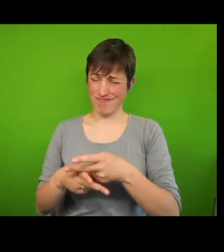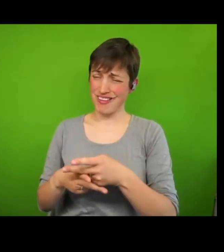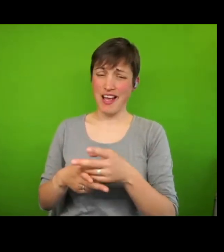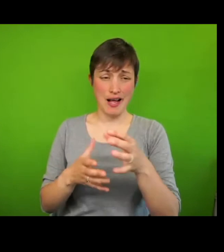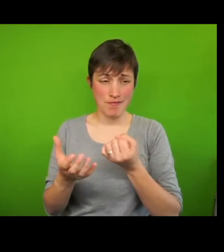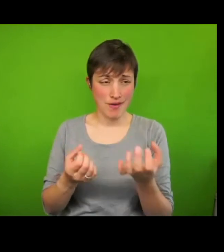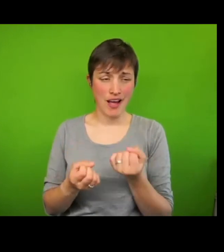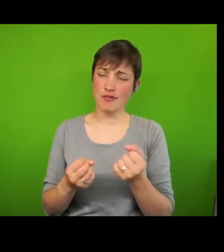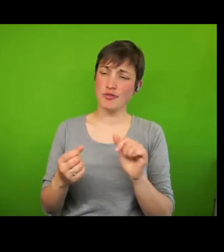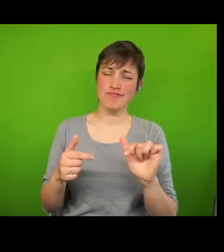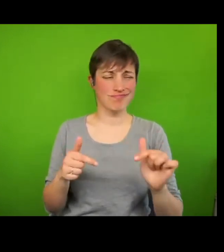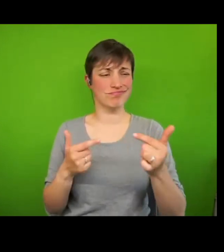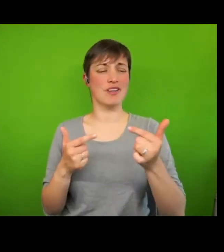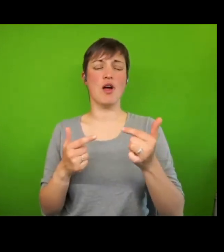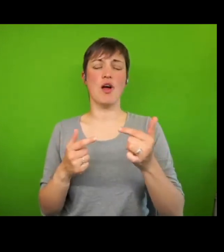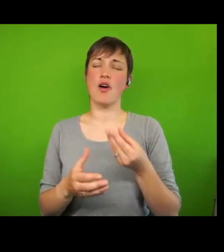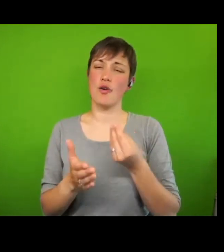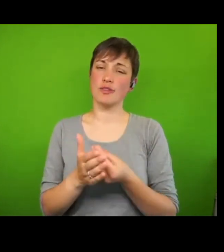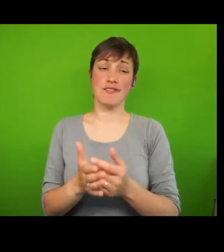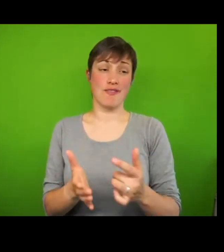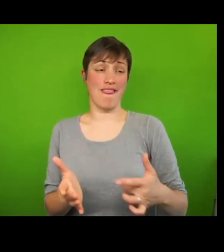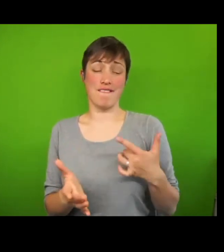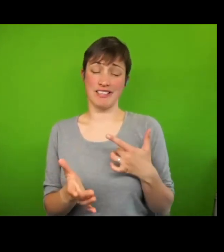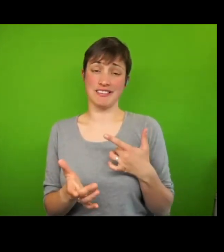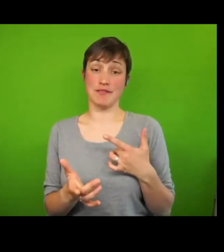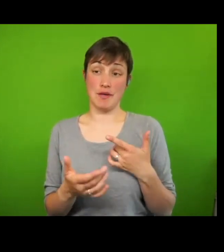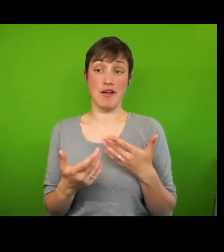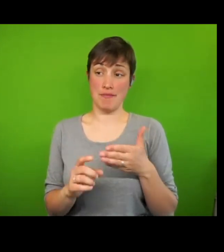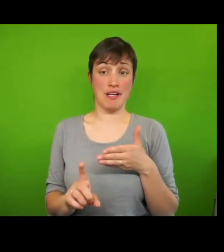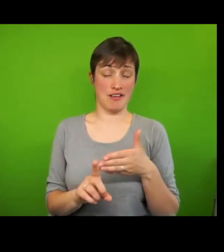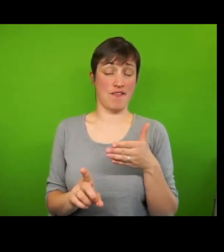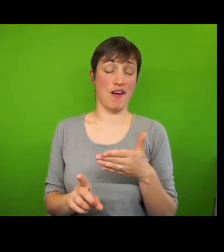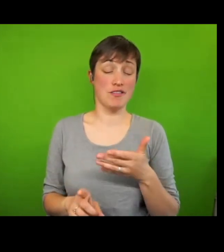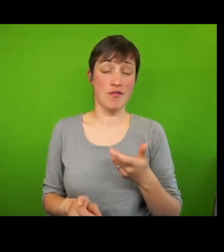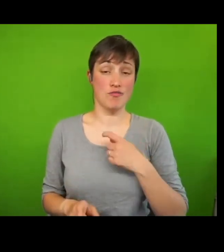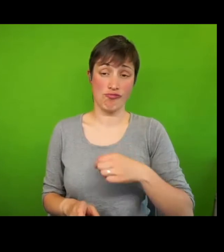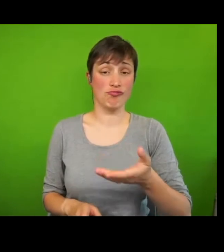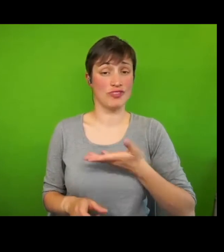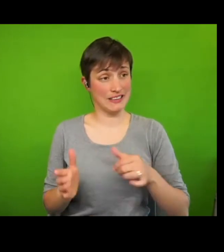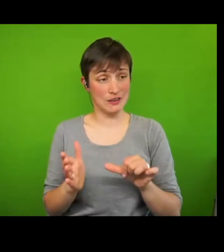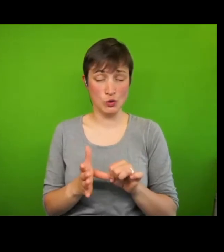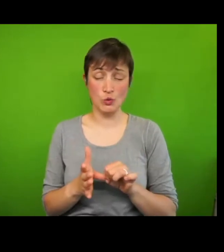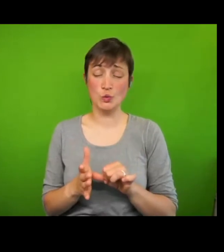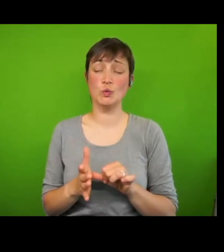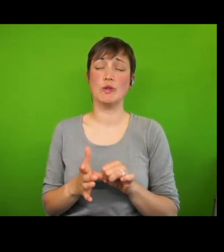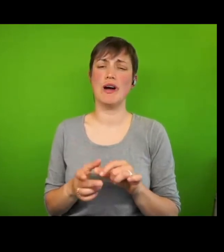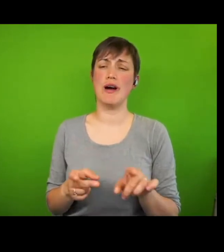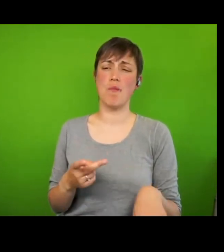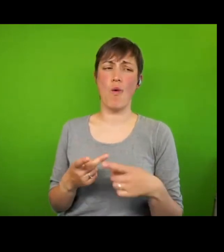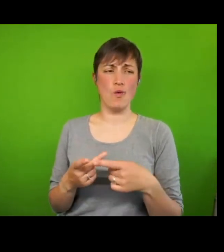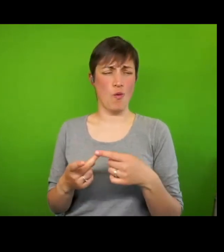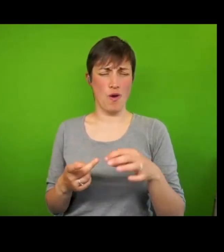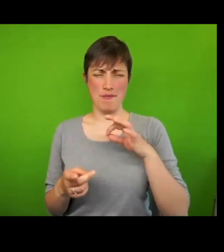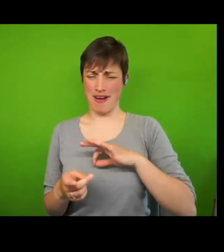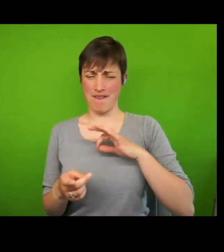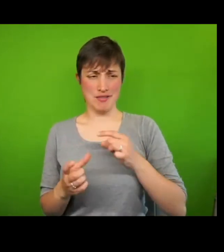identified by Just Fair as a human rights issue, as well on benefits that have been uprated by